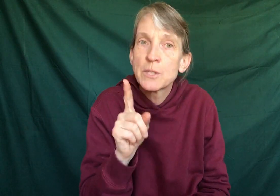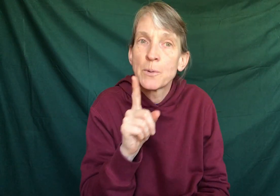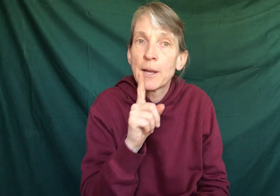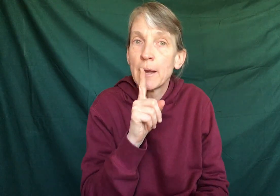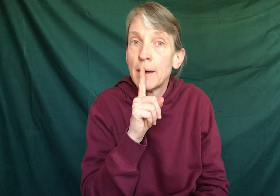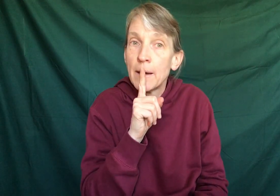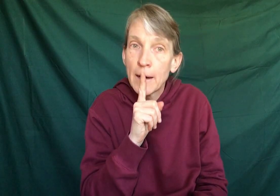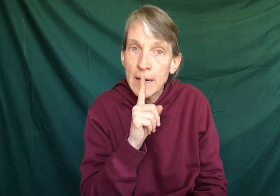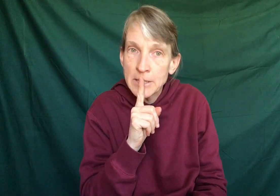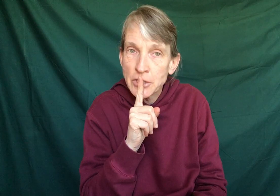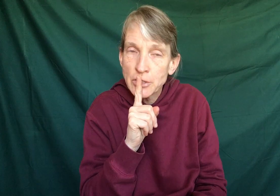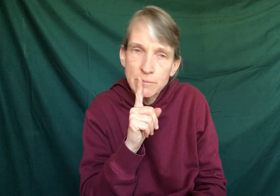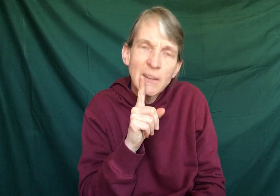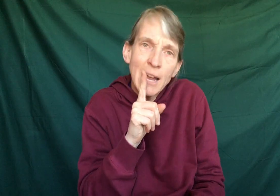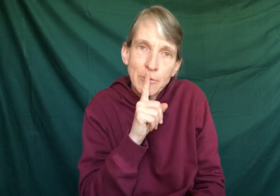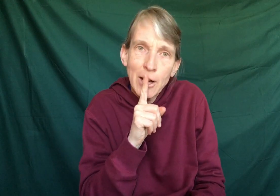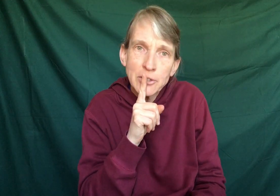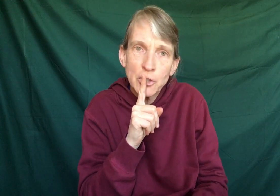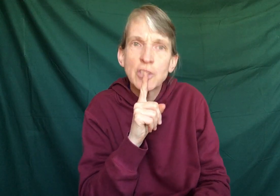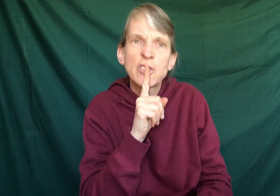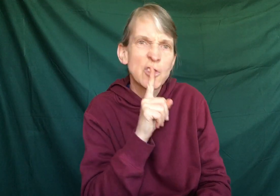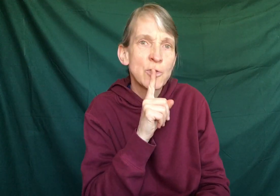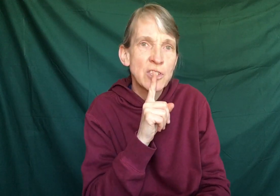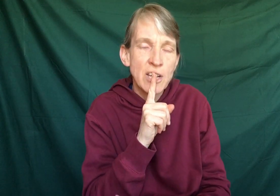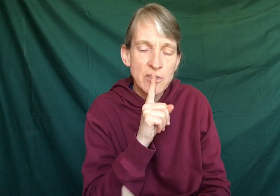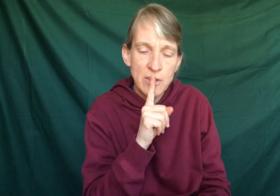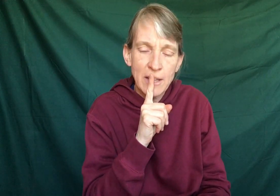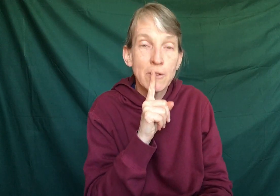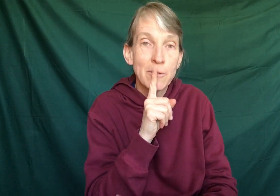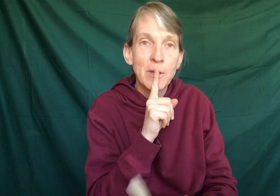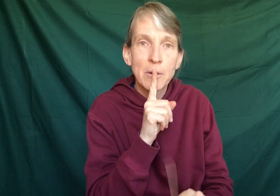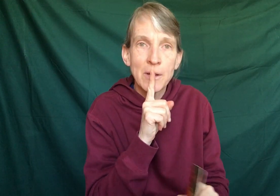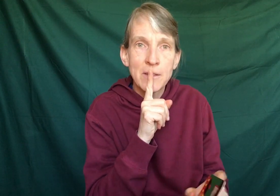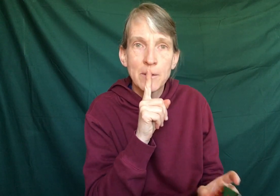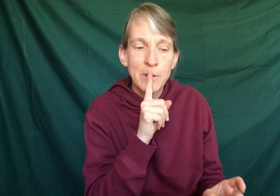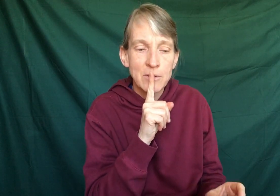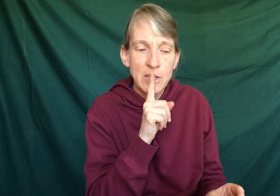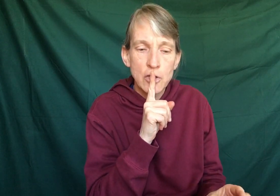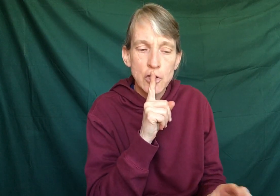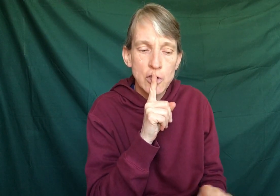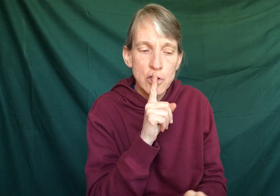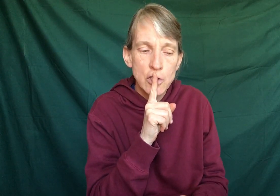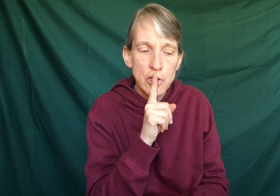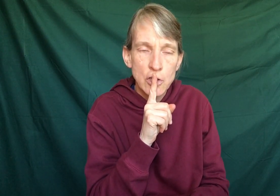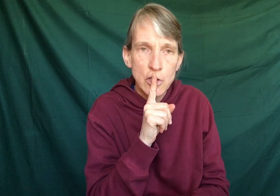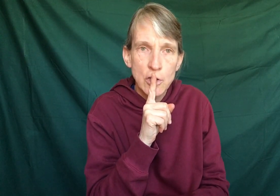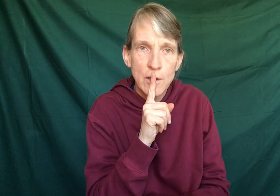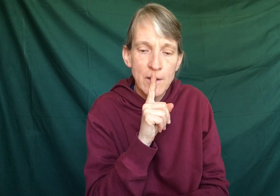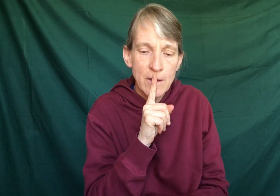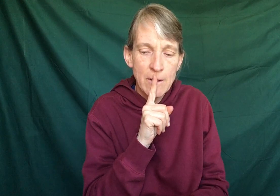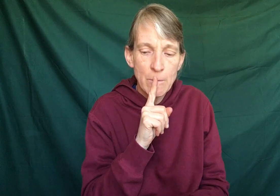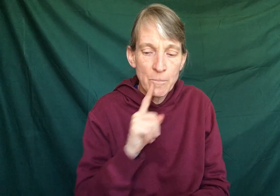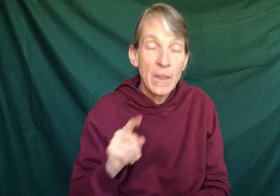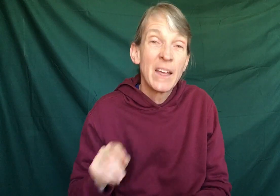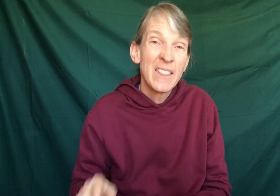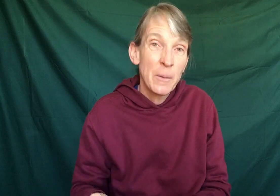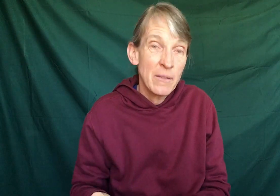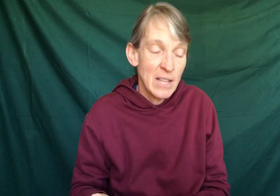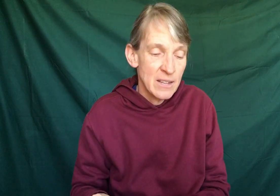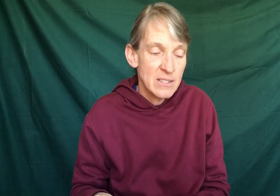whispering. Hush. And for hush, you can just do the gesture like you're familiar with when you say shh. Then we have a lot of